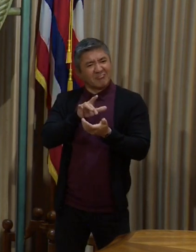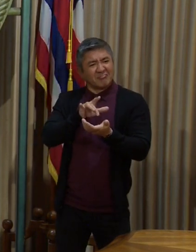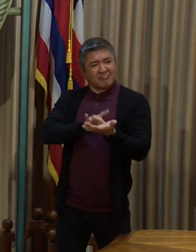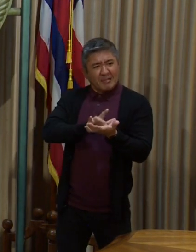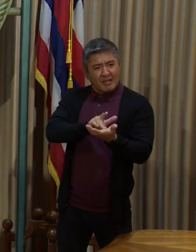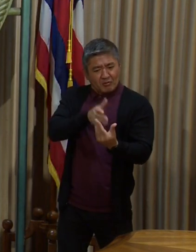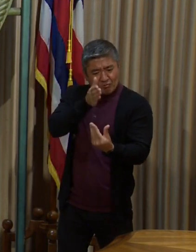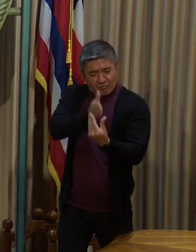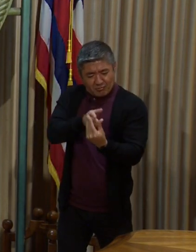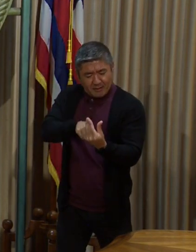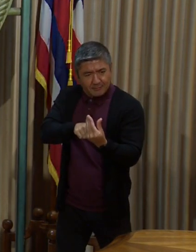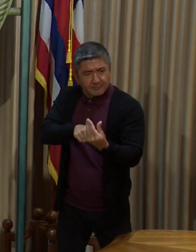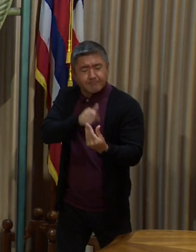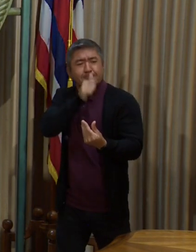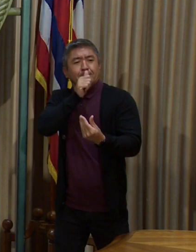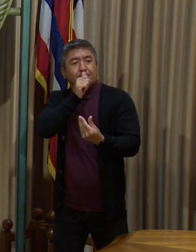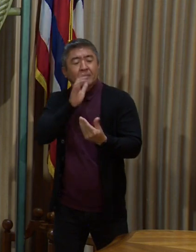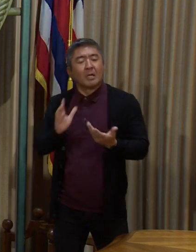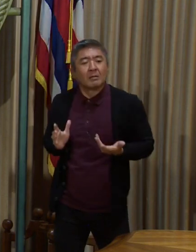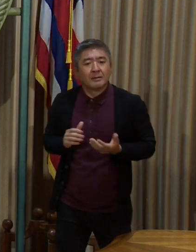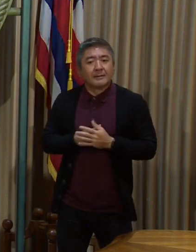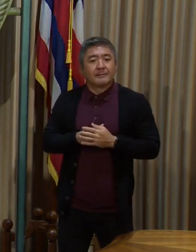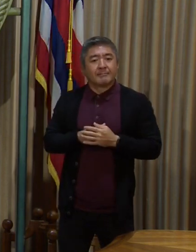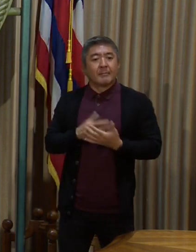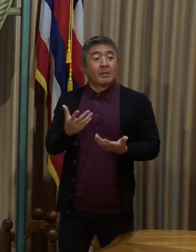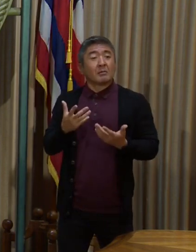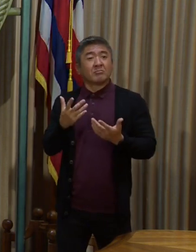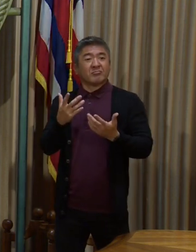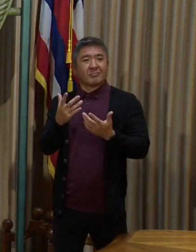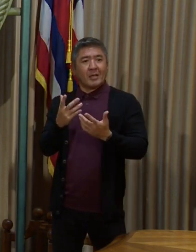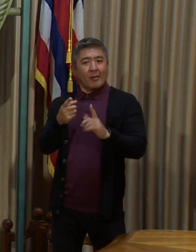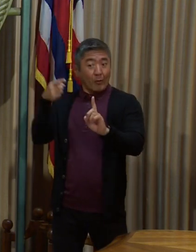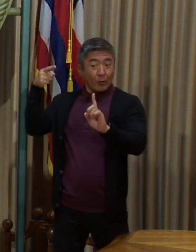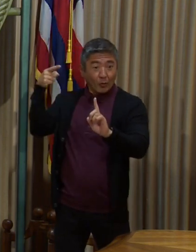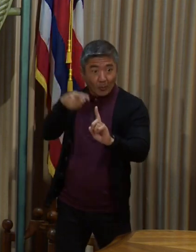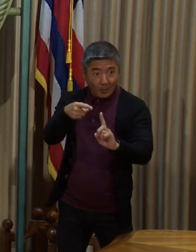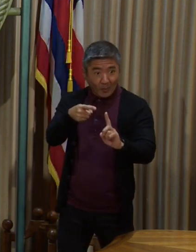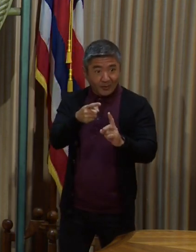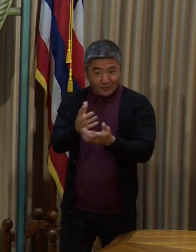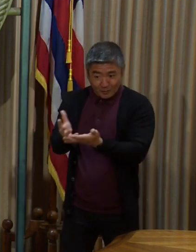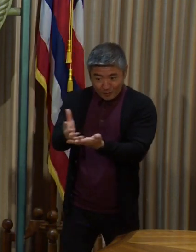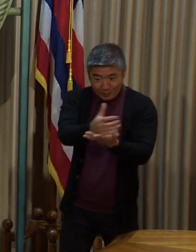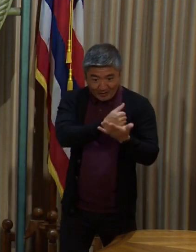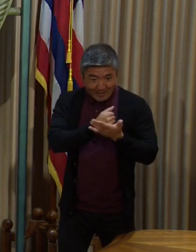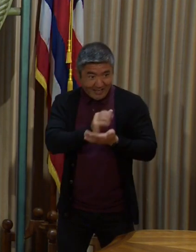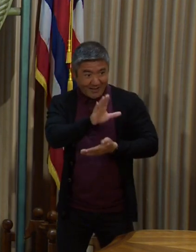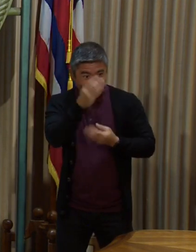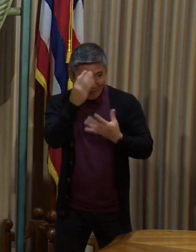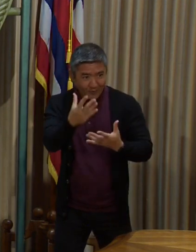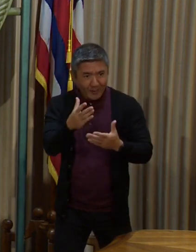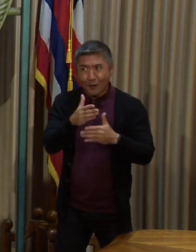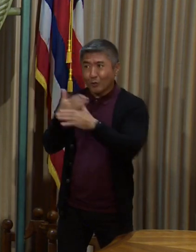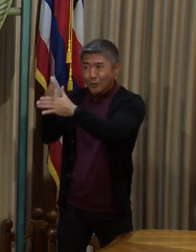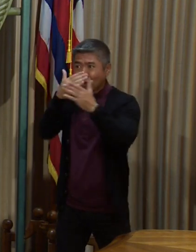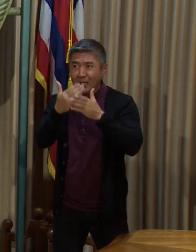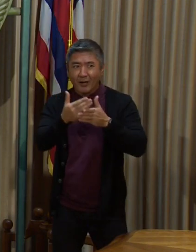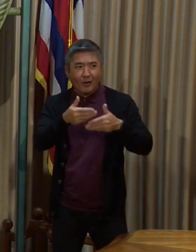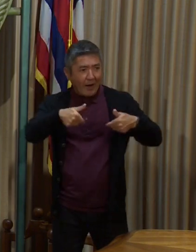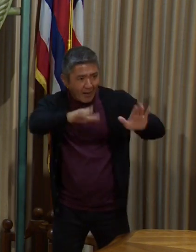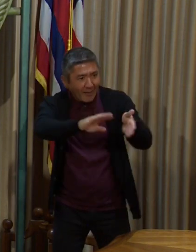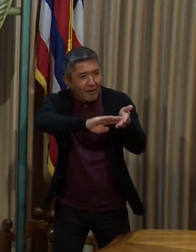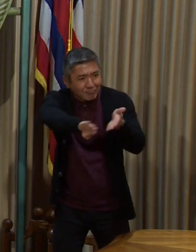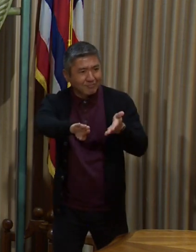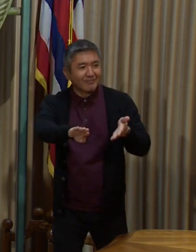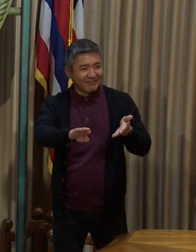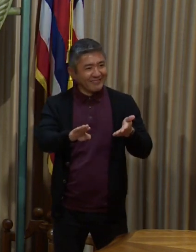the intent in this case is actually rather than protecting information, it's actually to share information. But there is some private information on